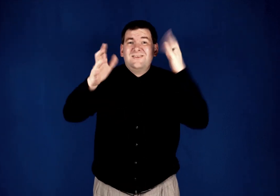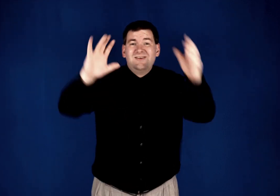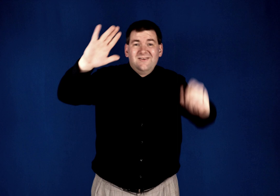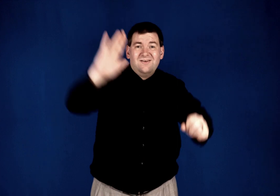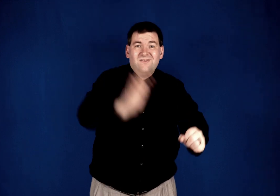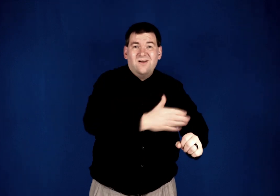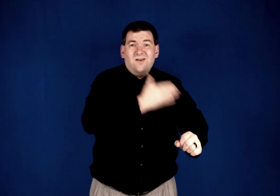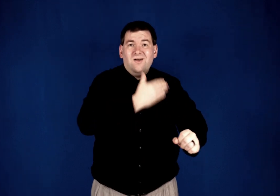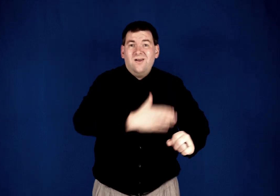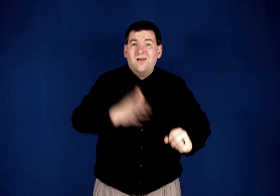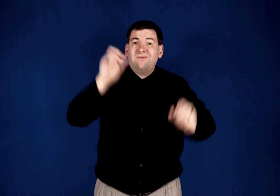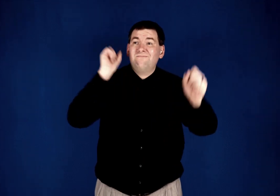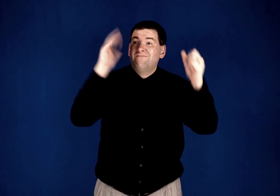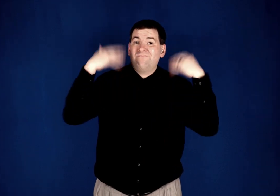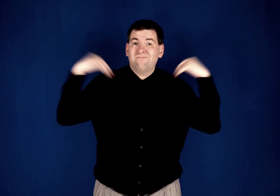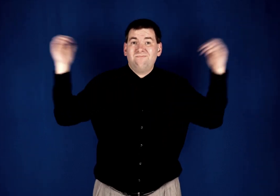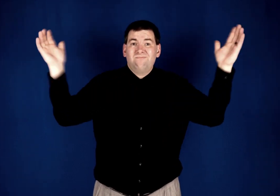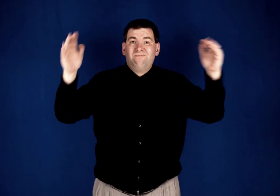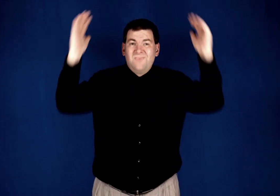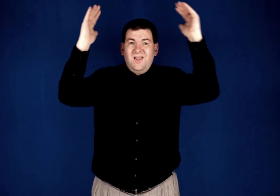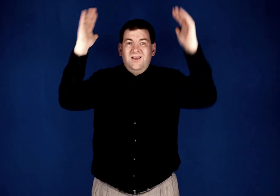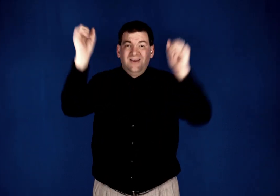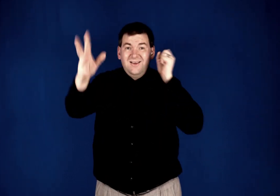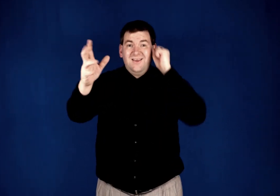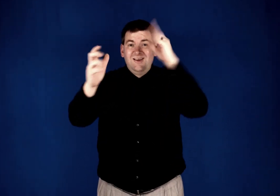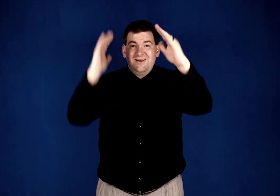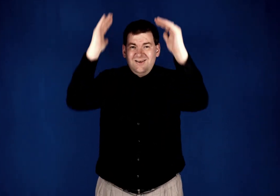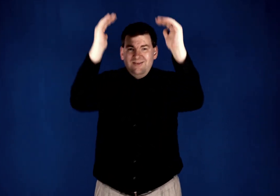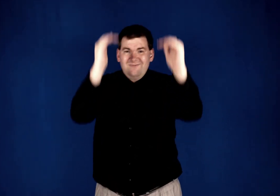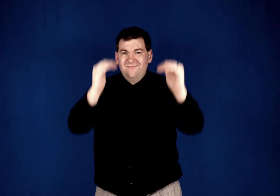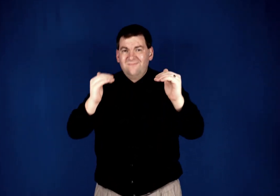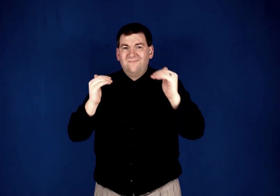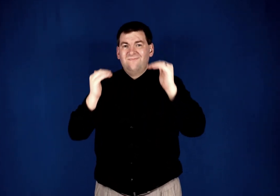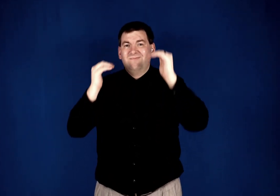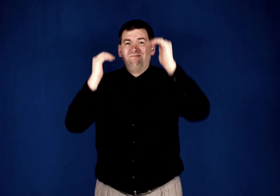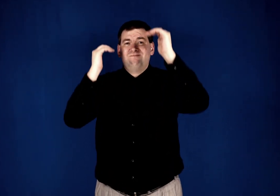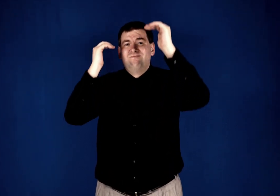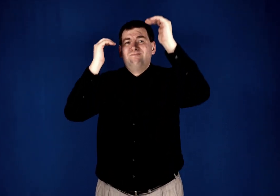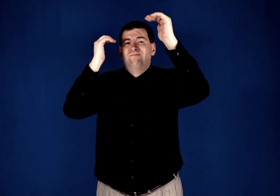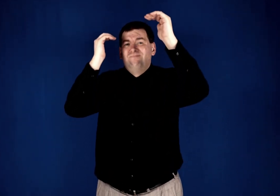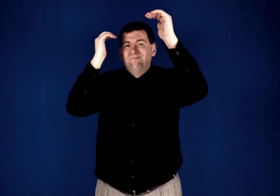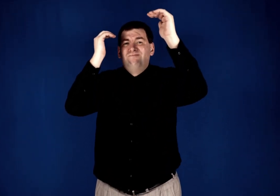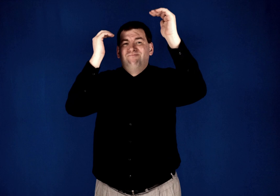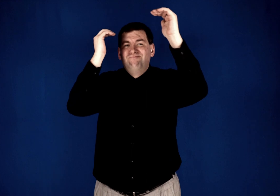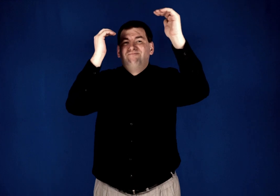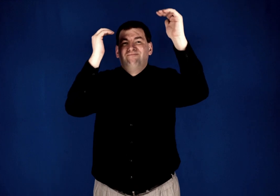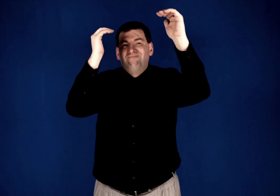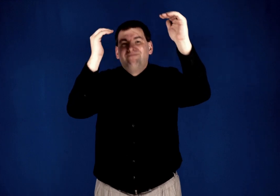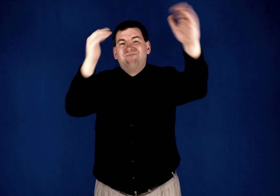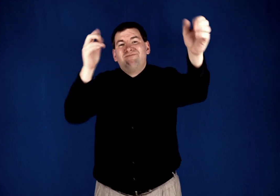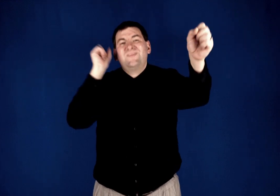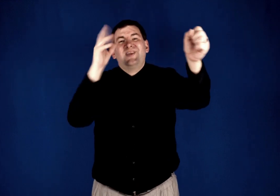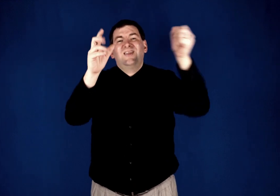Come and behold O adore Him, O